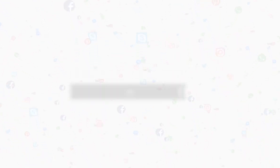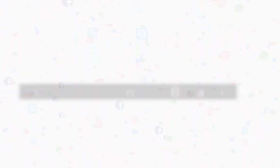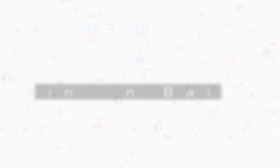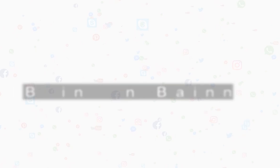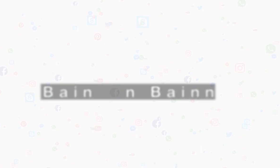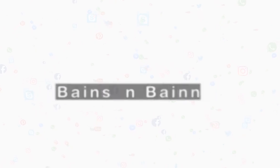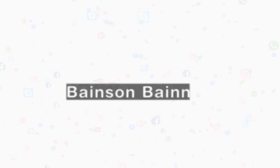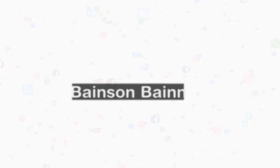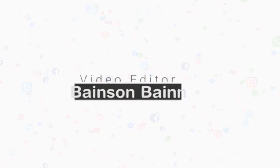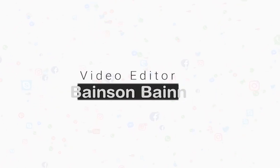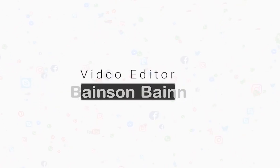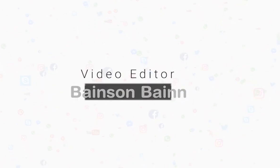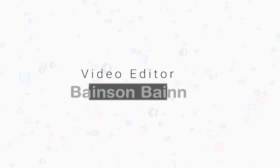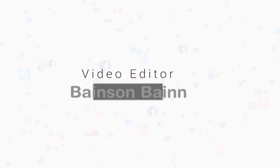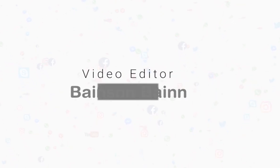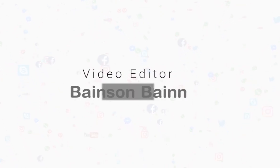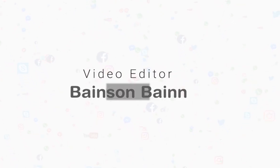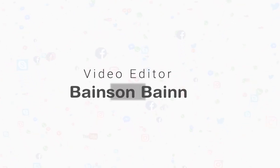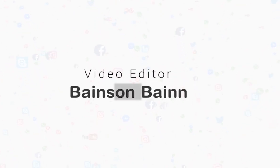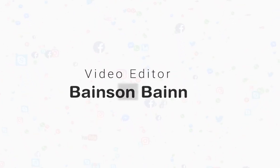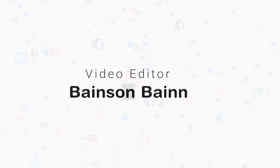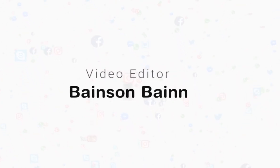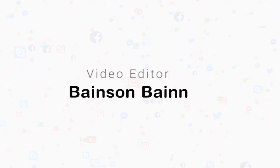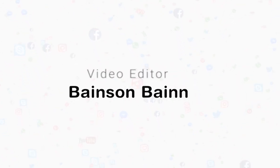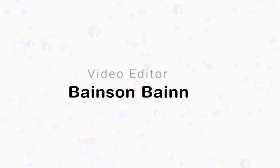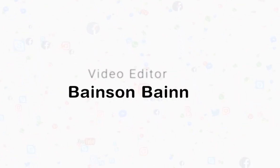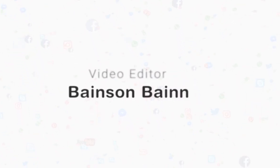I'm going to see you next